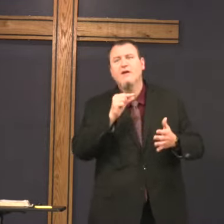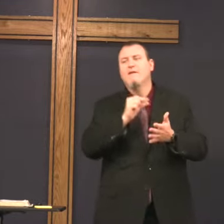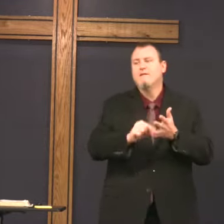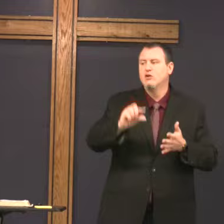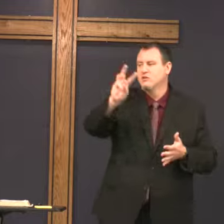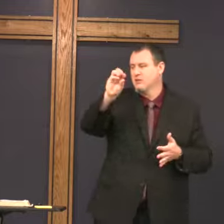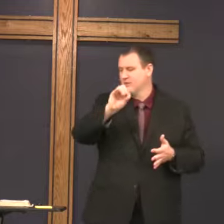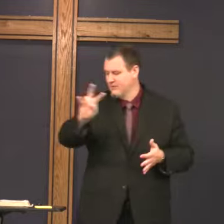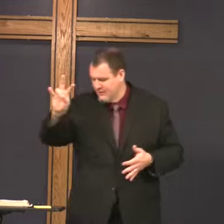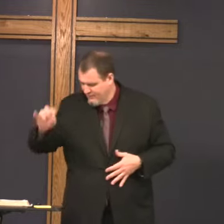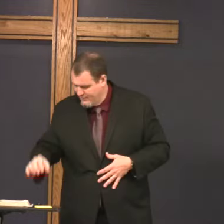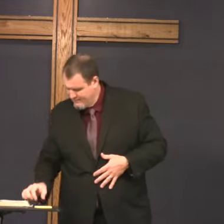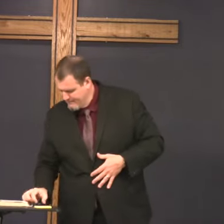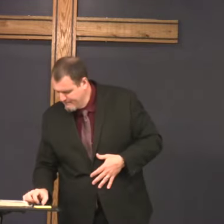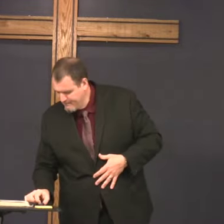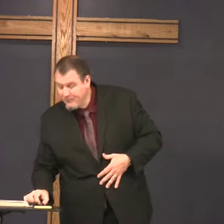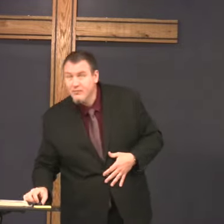do. Verse six and seven.